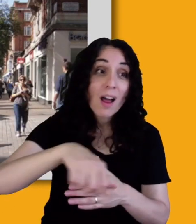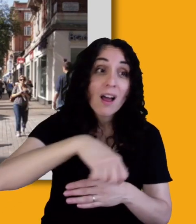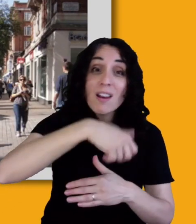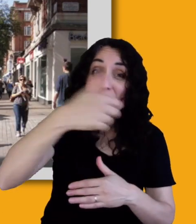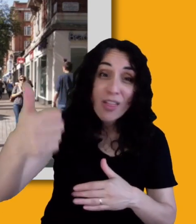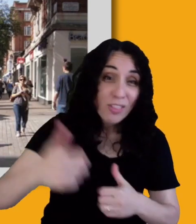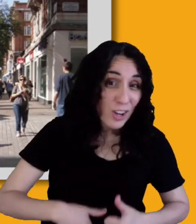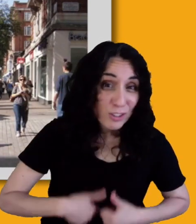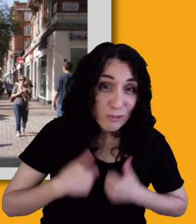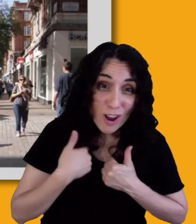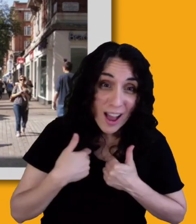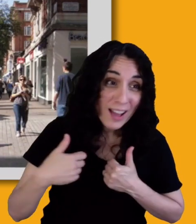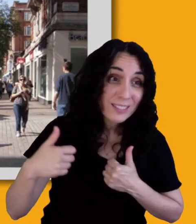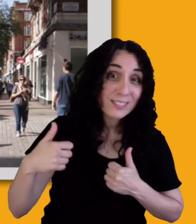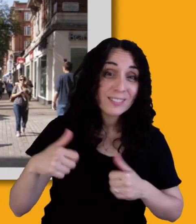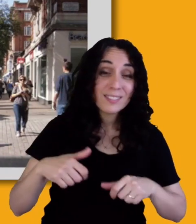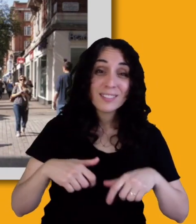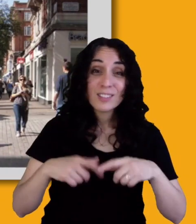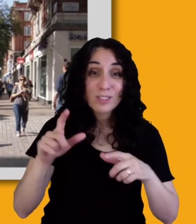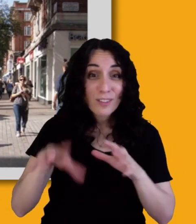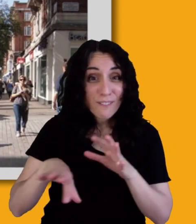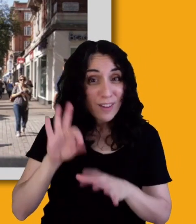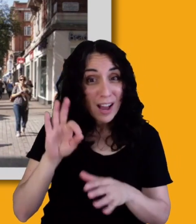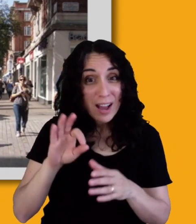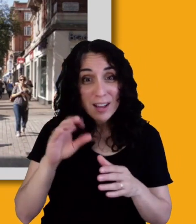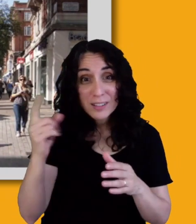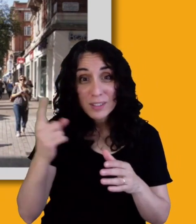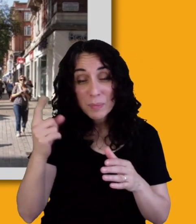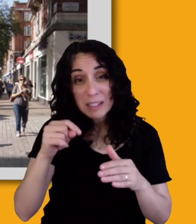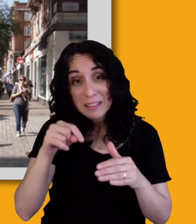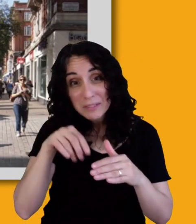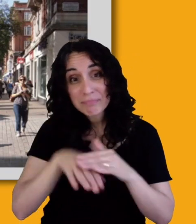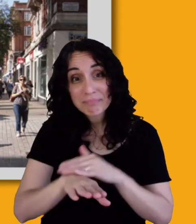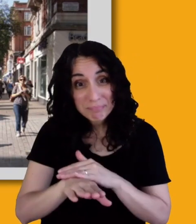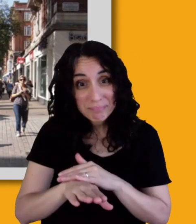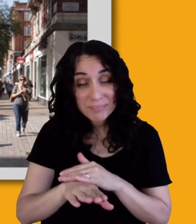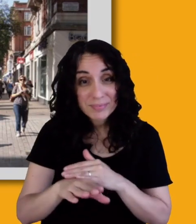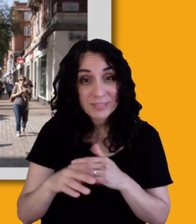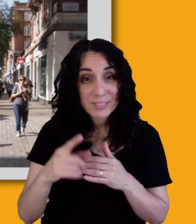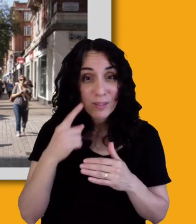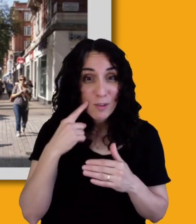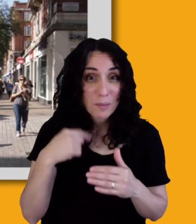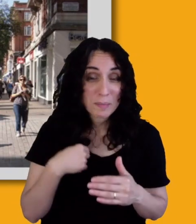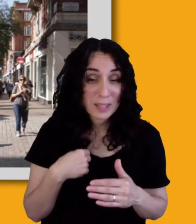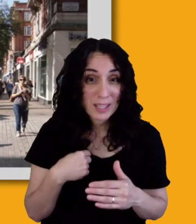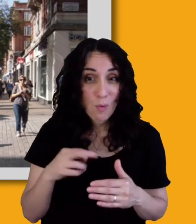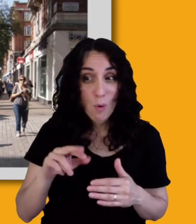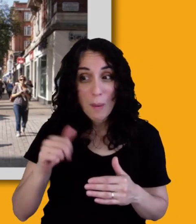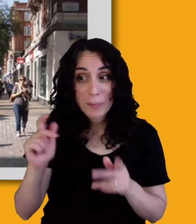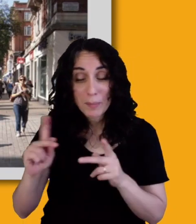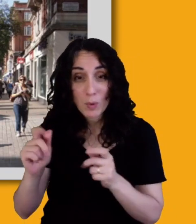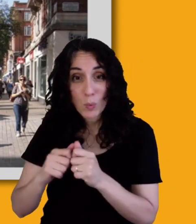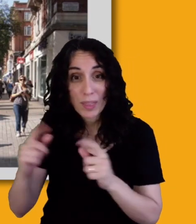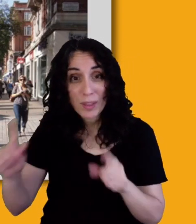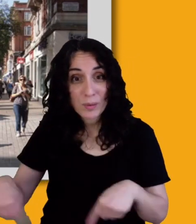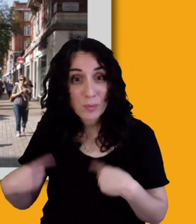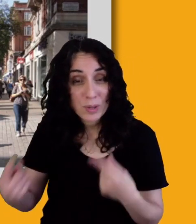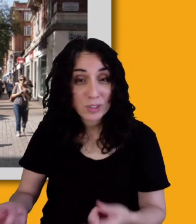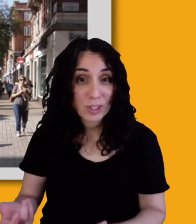different address to find something that that's accessible to me or people with a wheelchair.